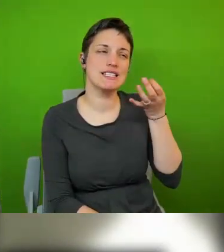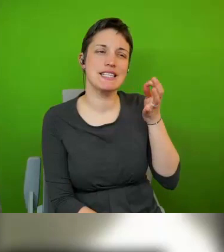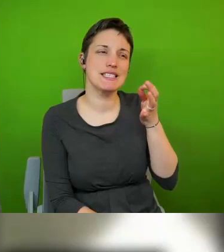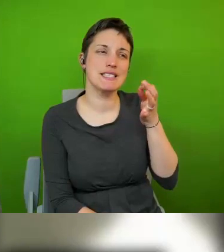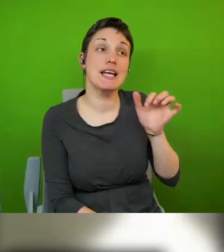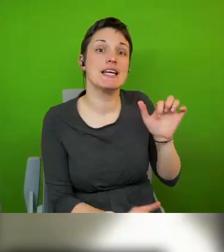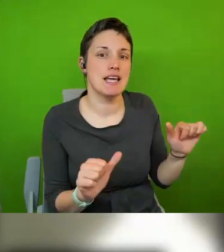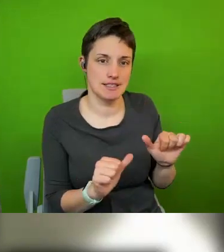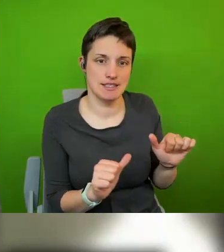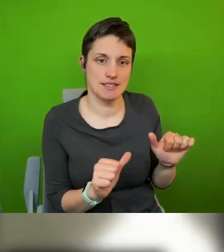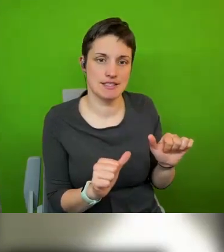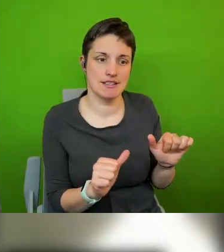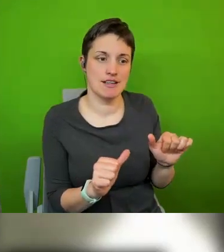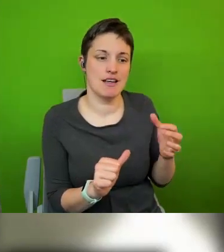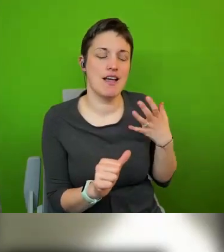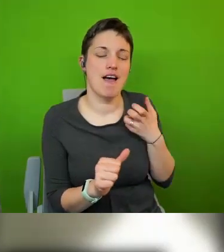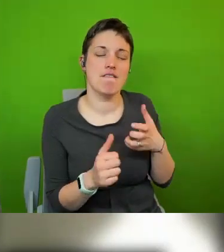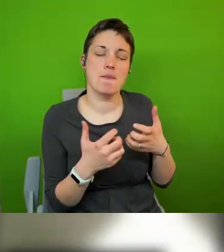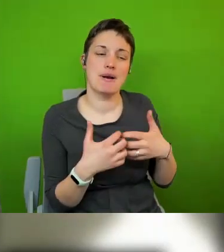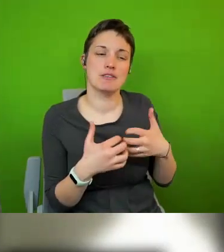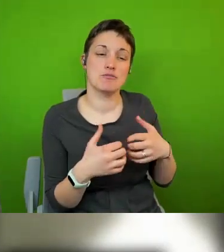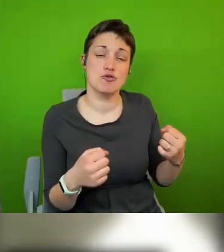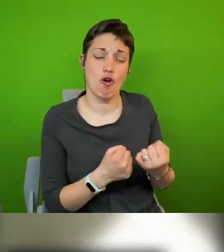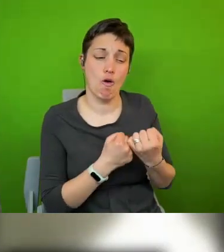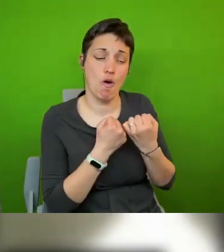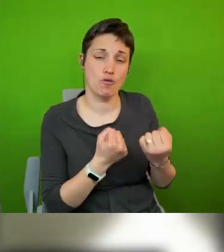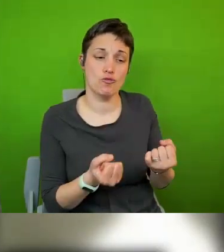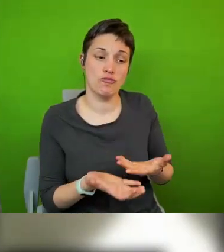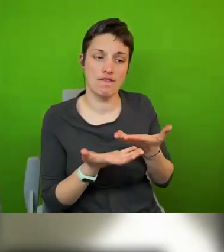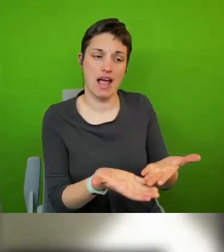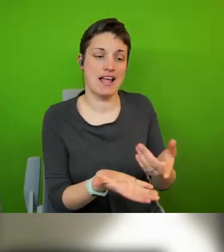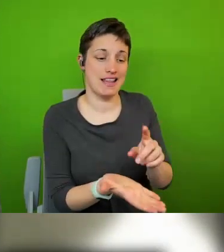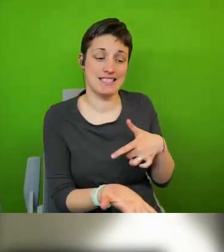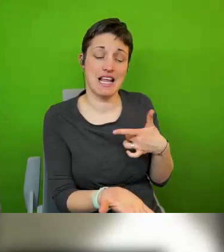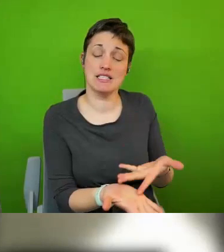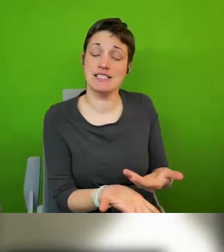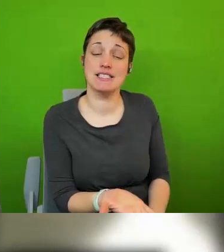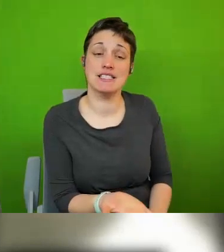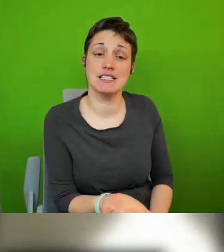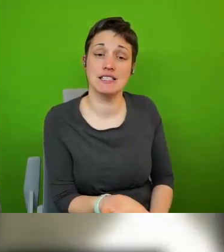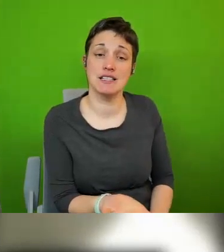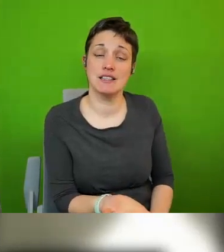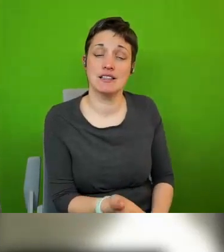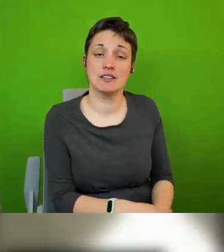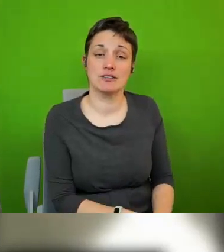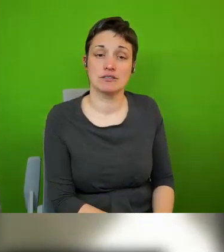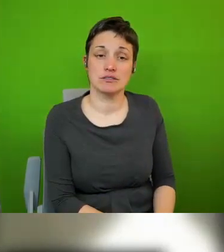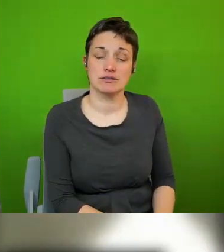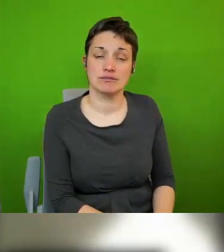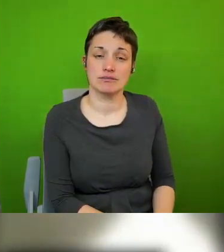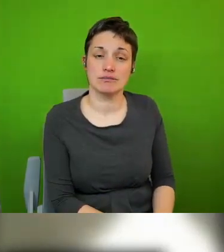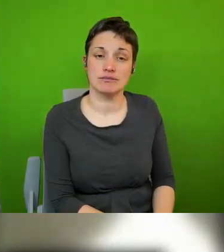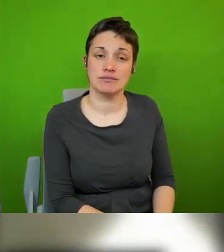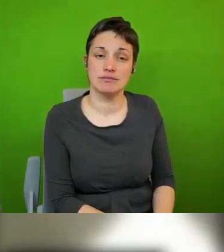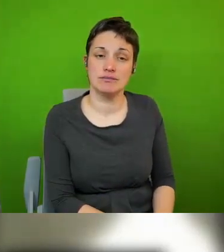strong mechanisms to provide in that sense also because of what i tried to say also in my talk that